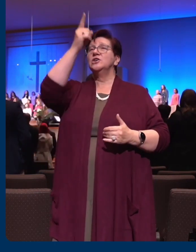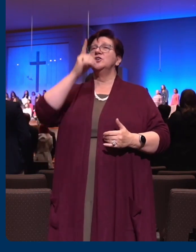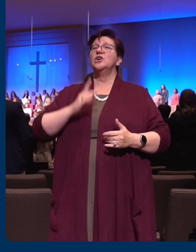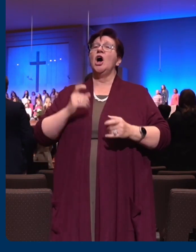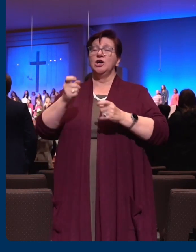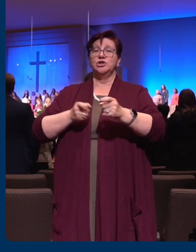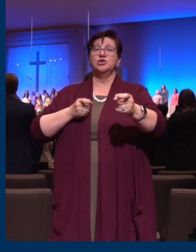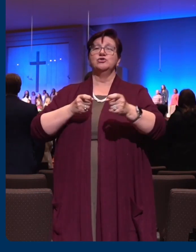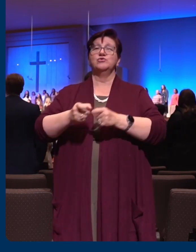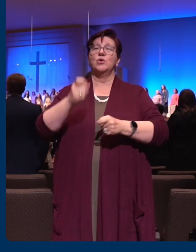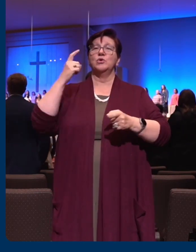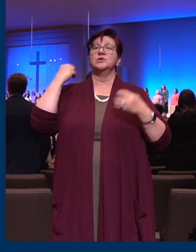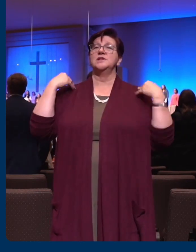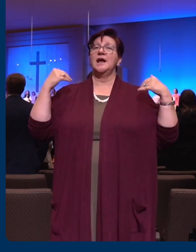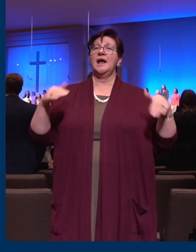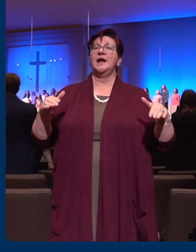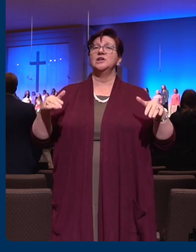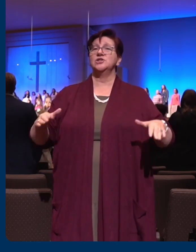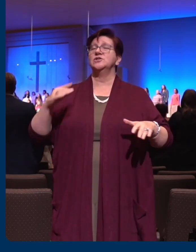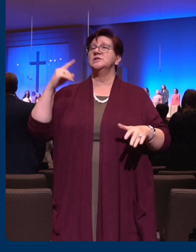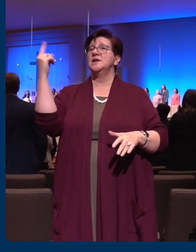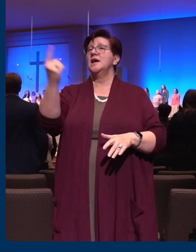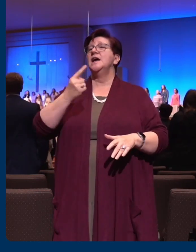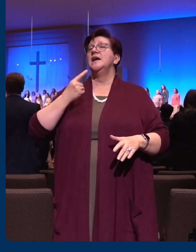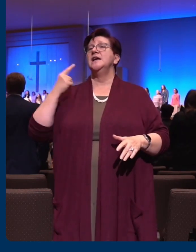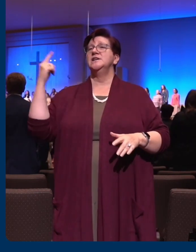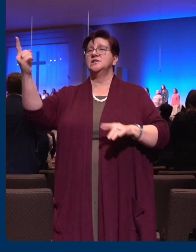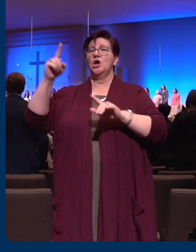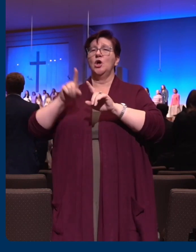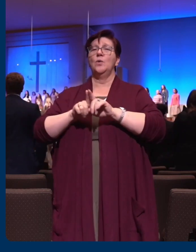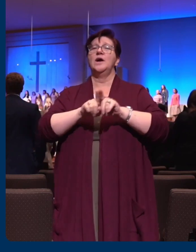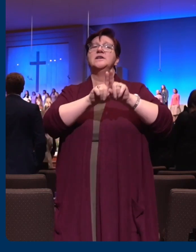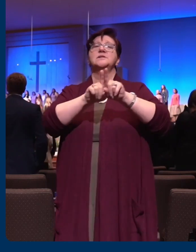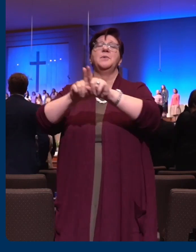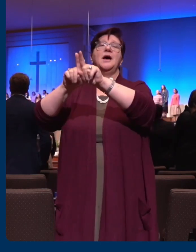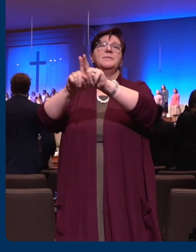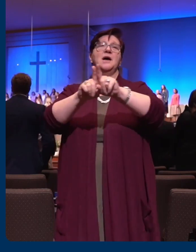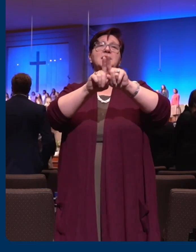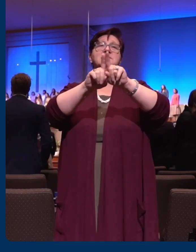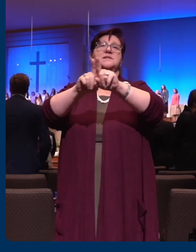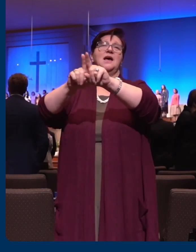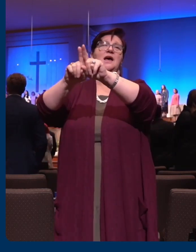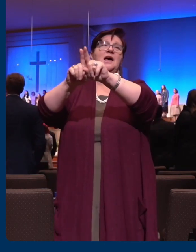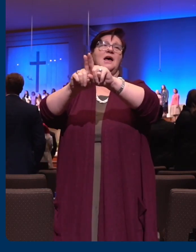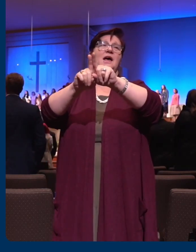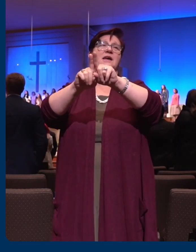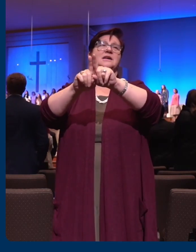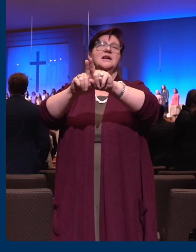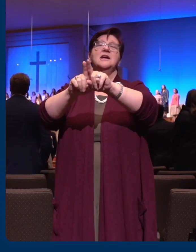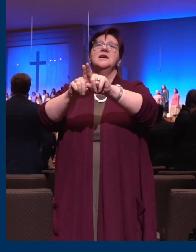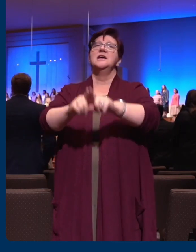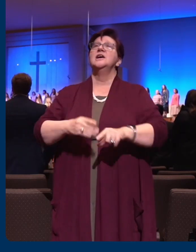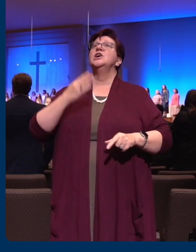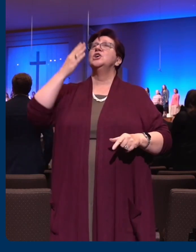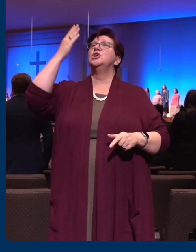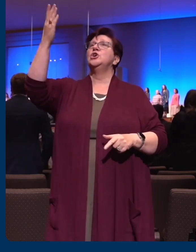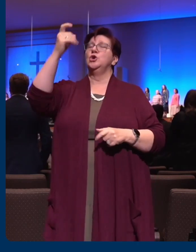one who